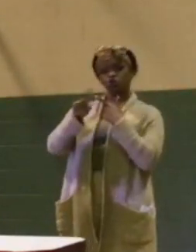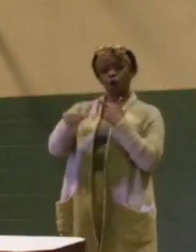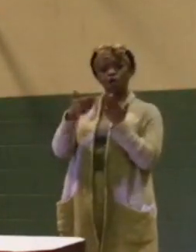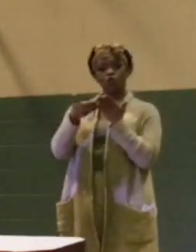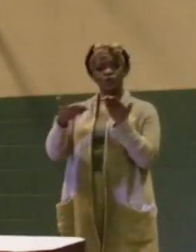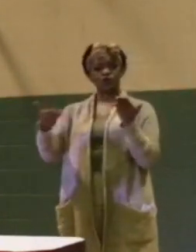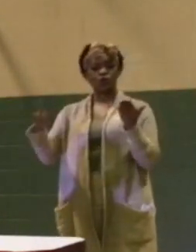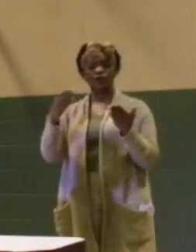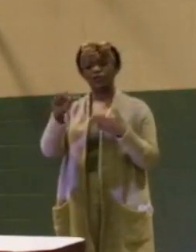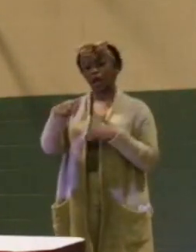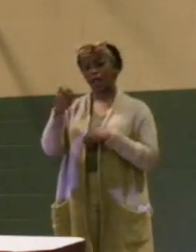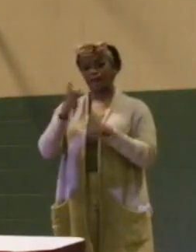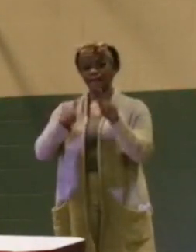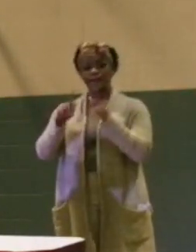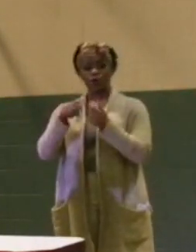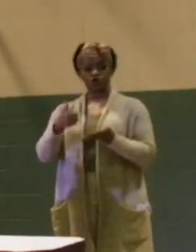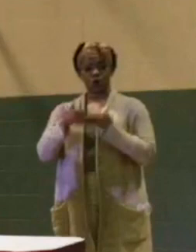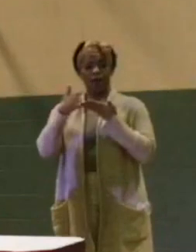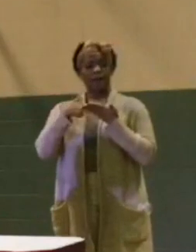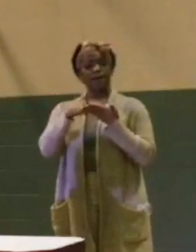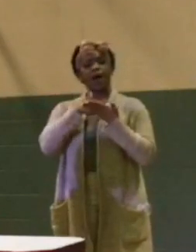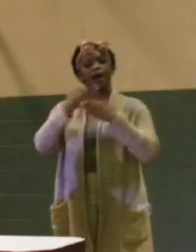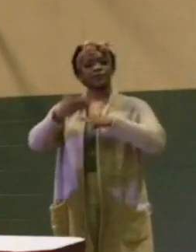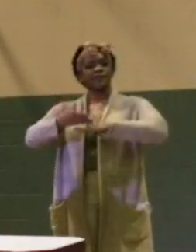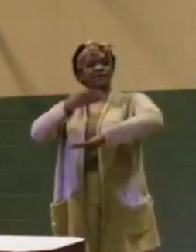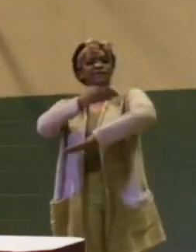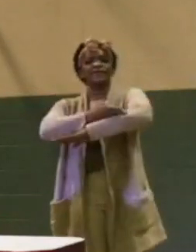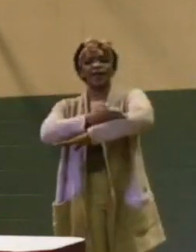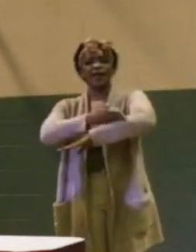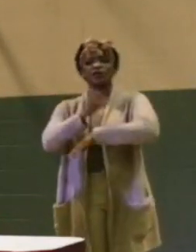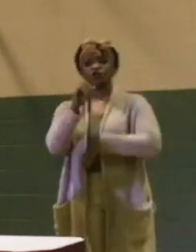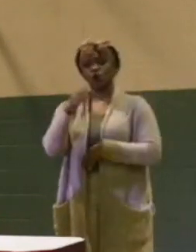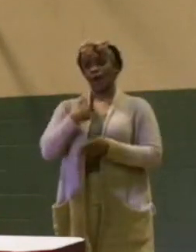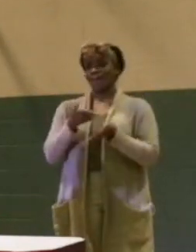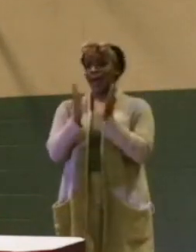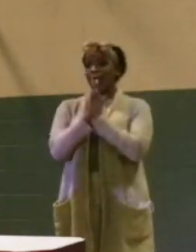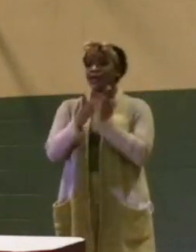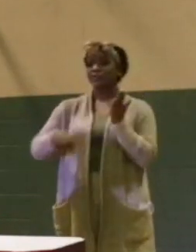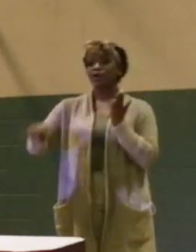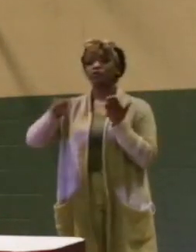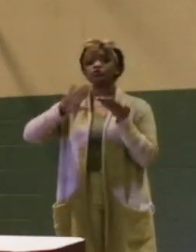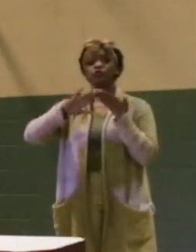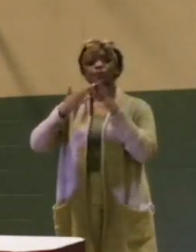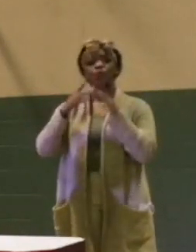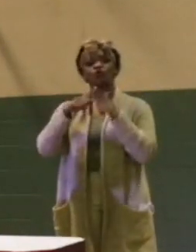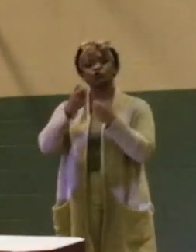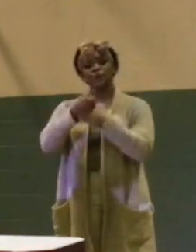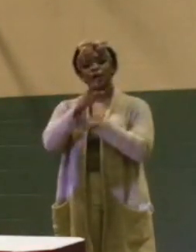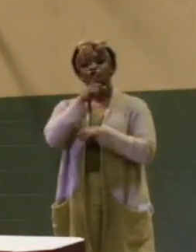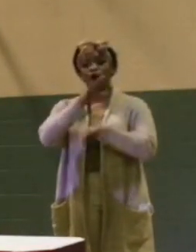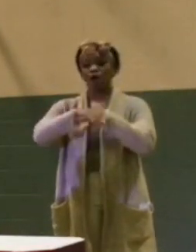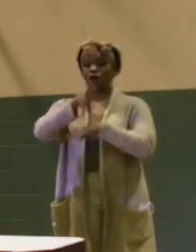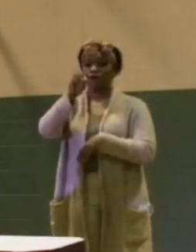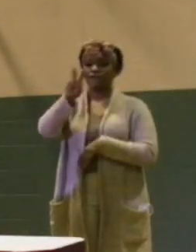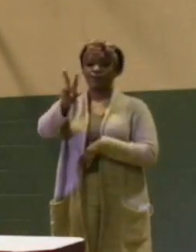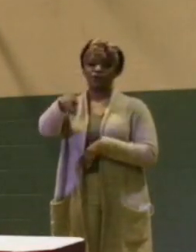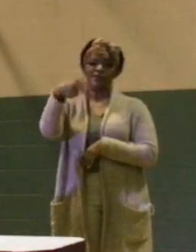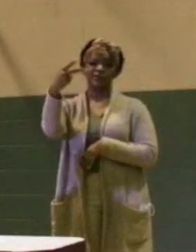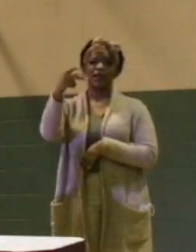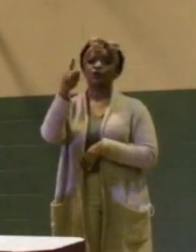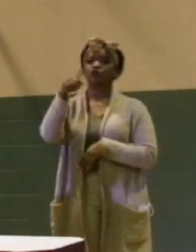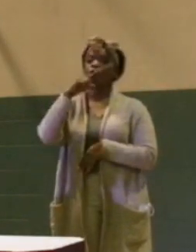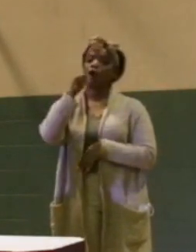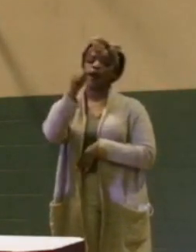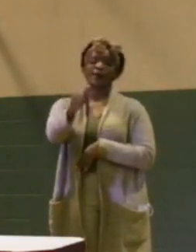and other people to help us advance where we're going. And so, I'm asking this community to make sure that on November 2nd, you are